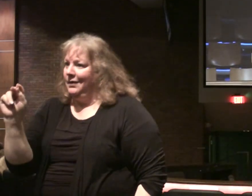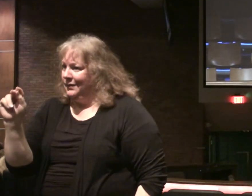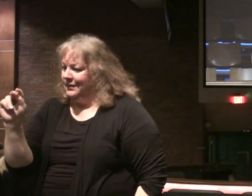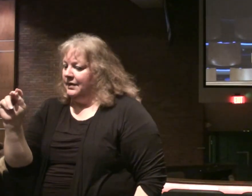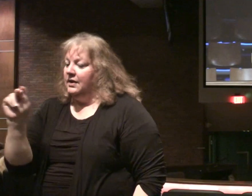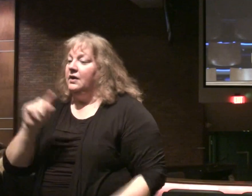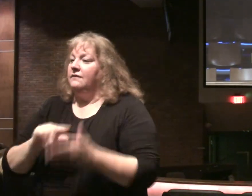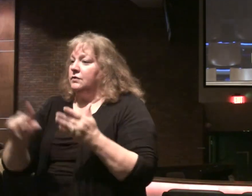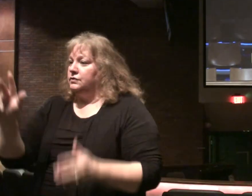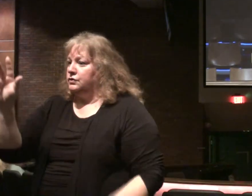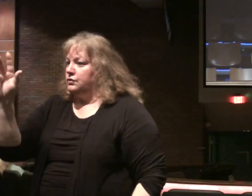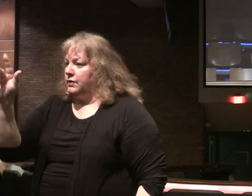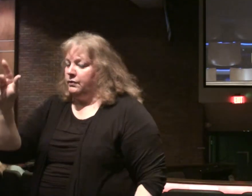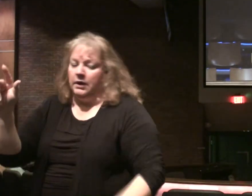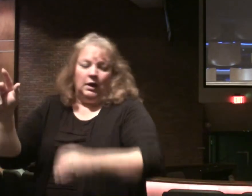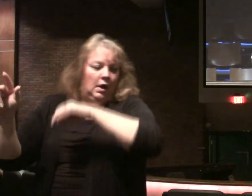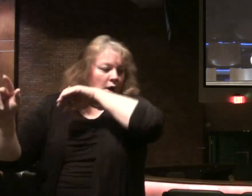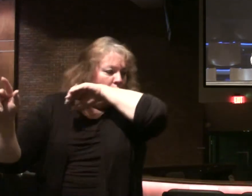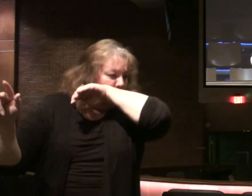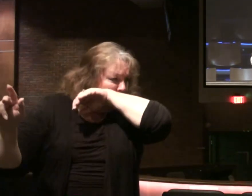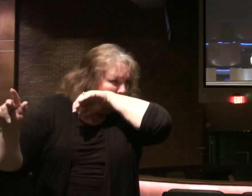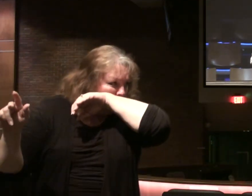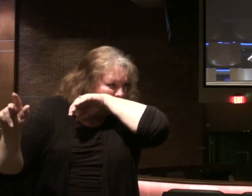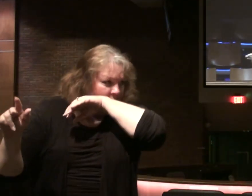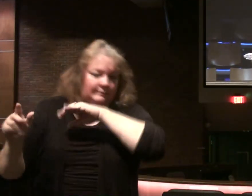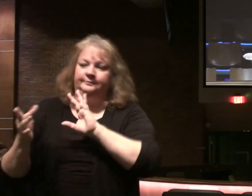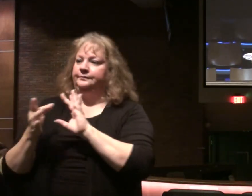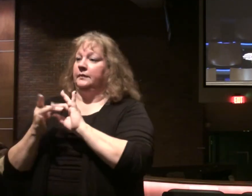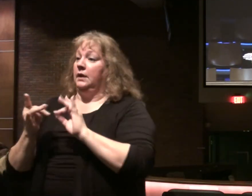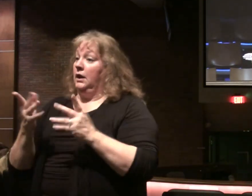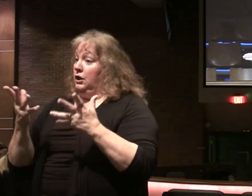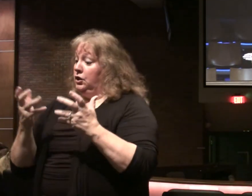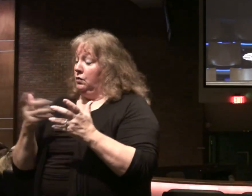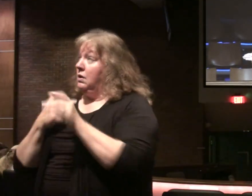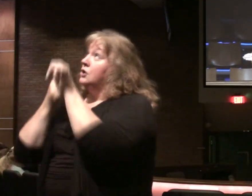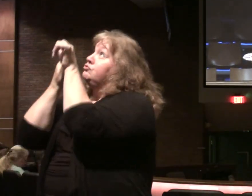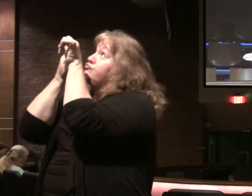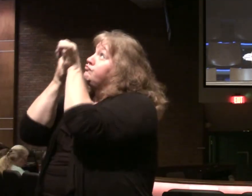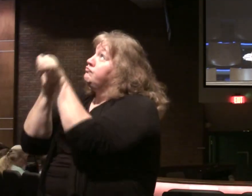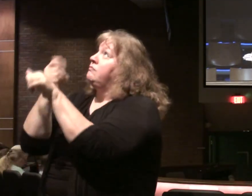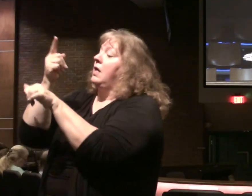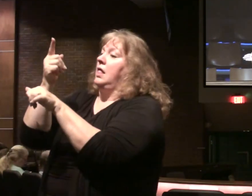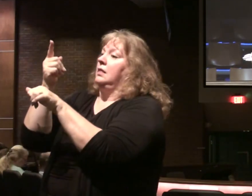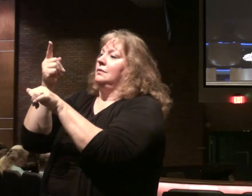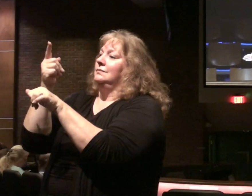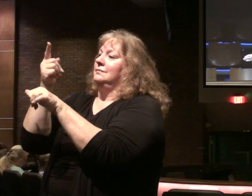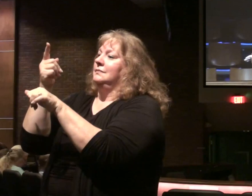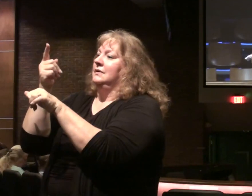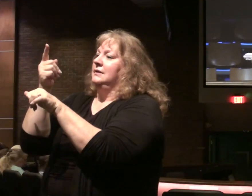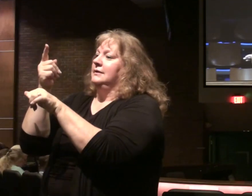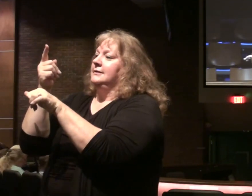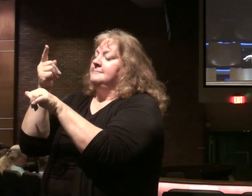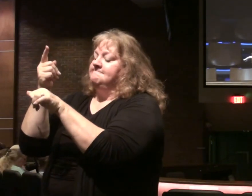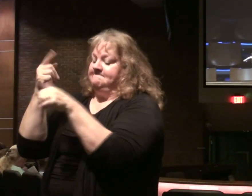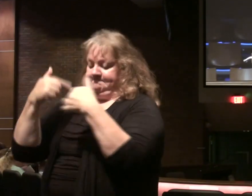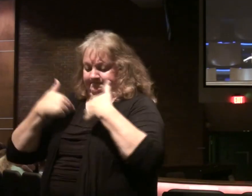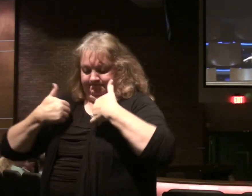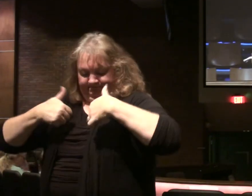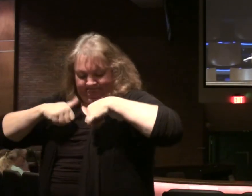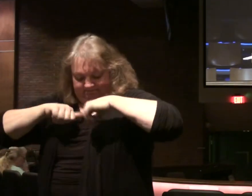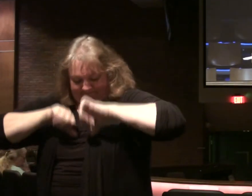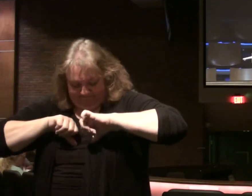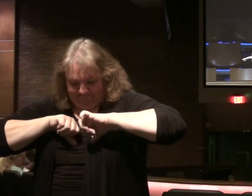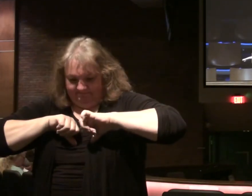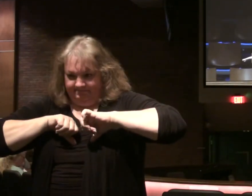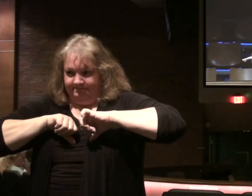verse 23. He was saying to them. If you wish to come after me. You must deny. He must deny himself.